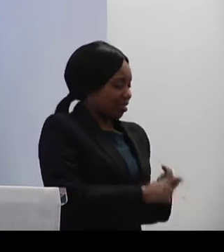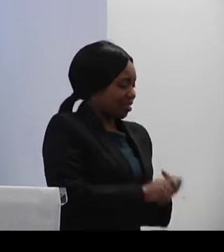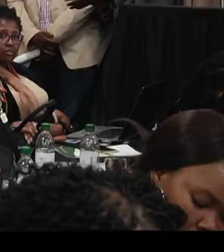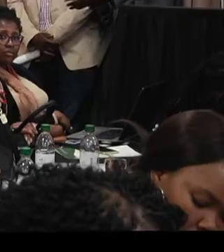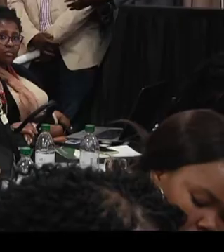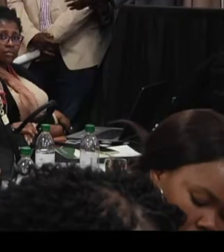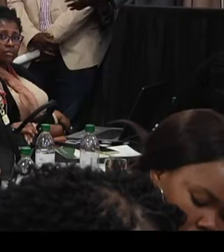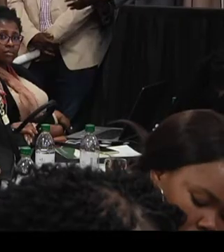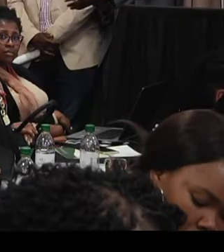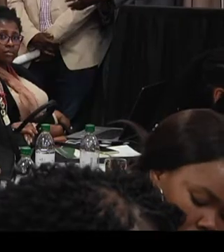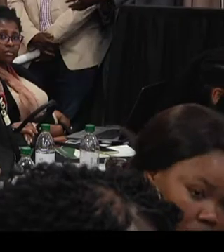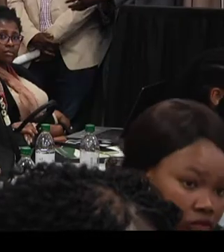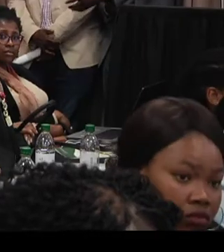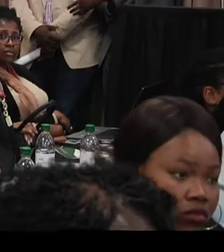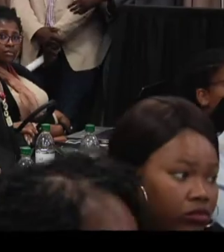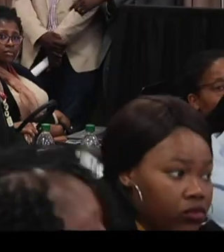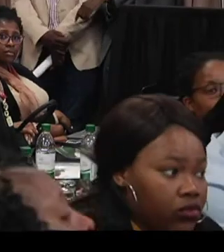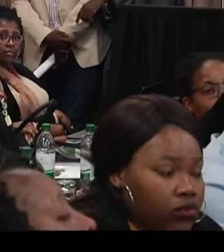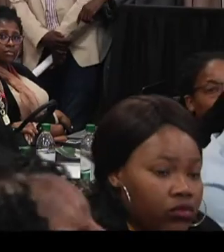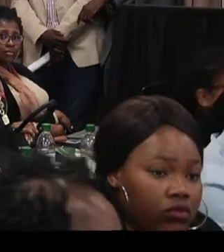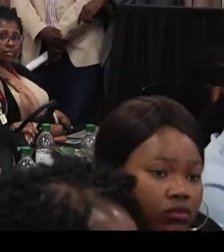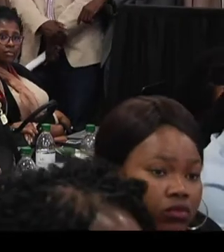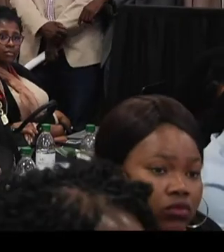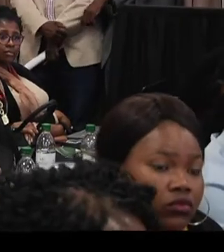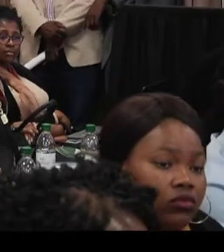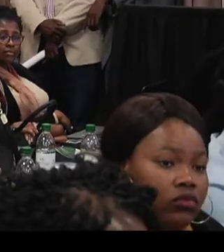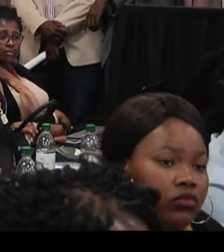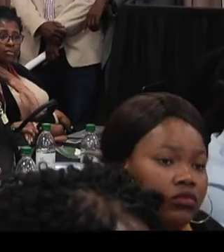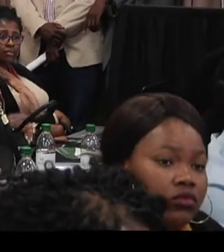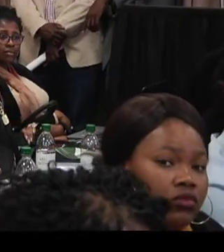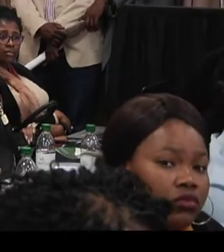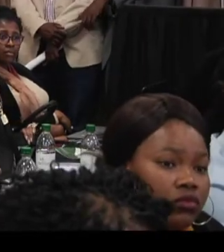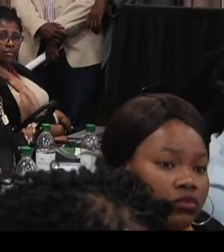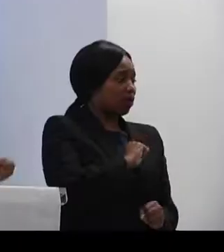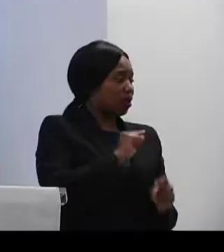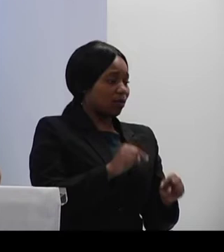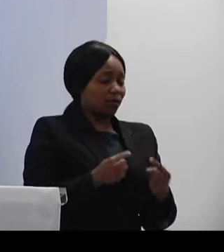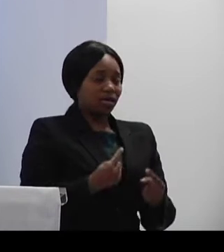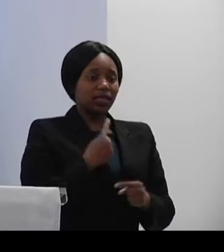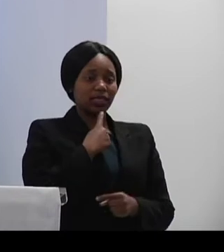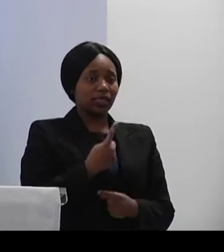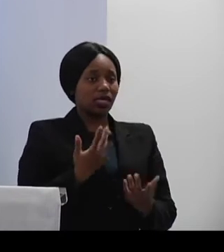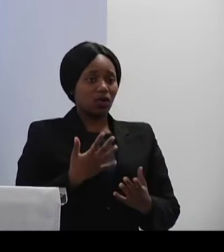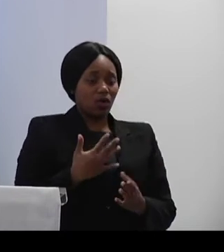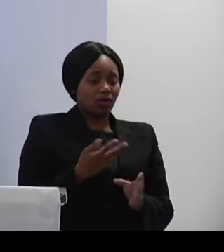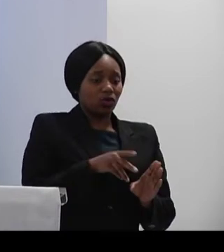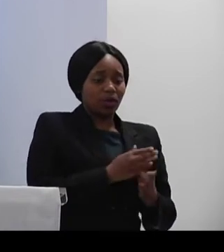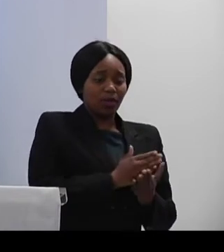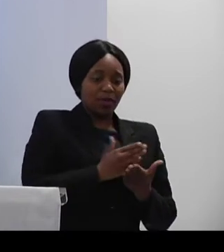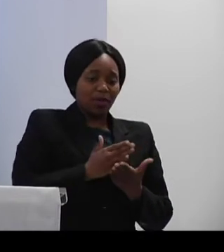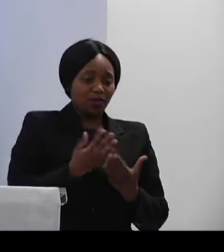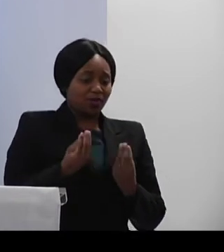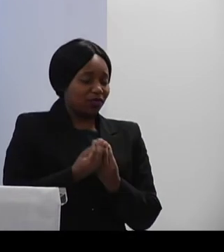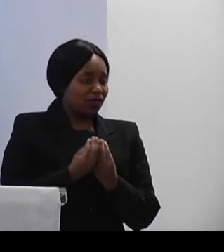reliance. So that we cease from seeking to be part of an